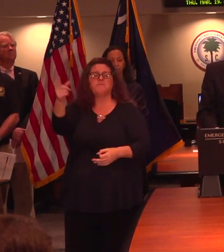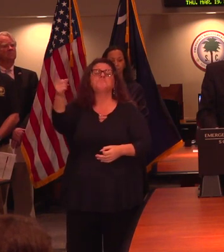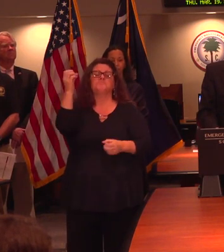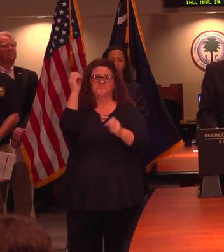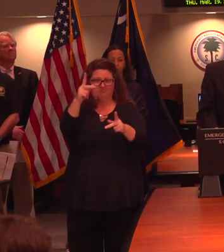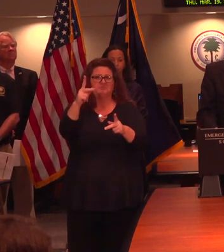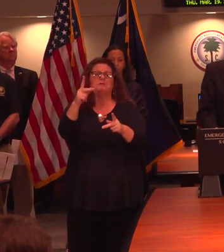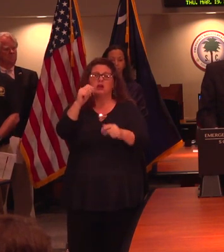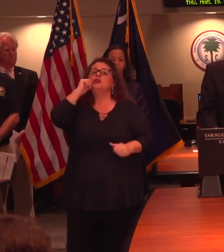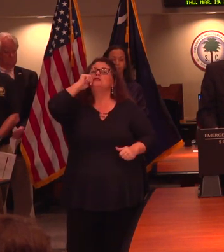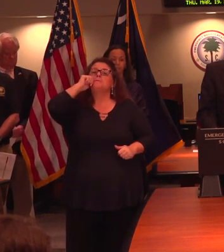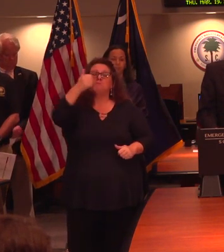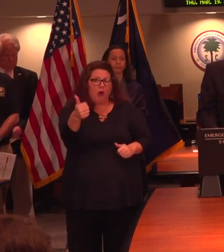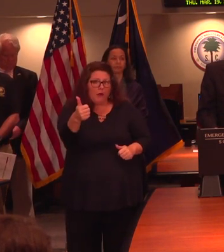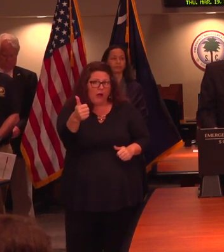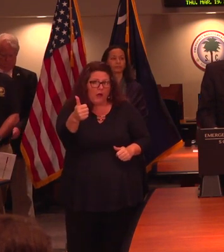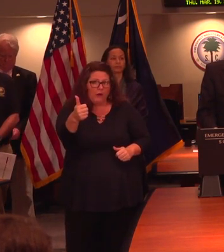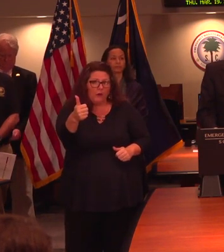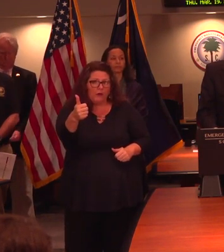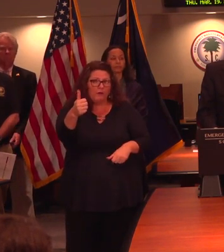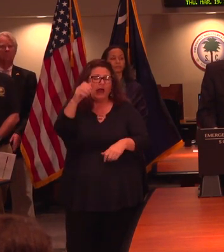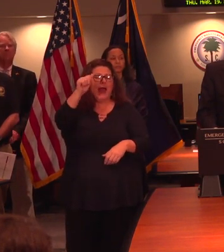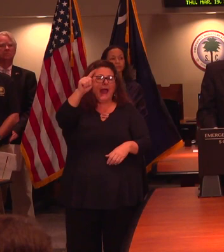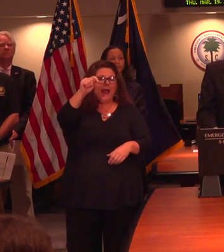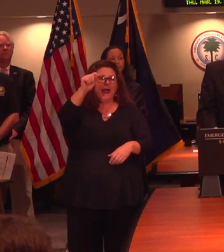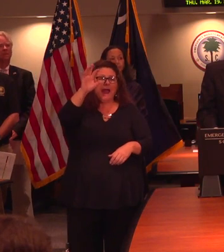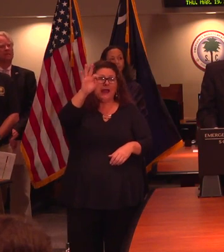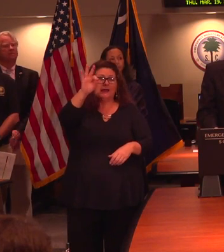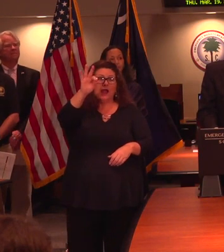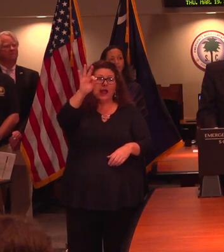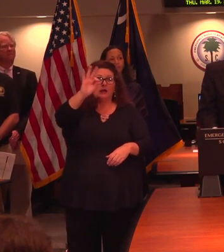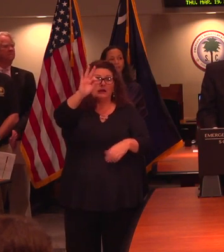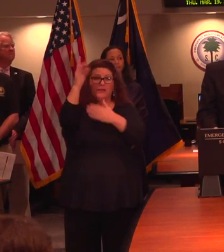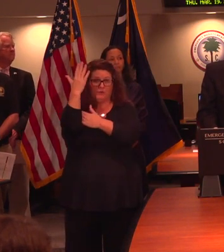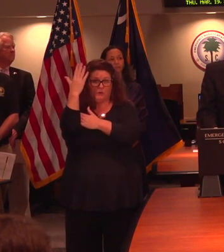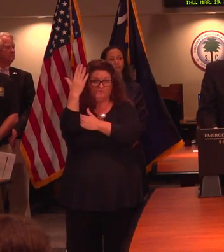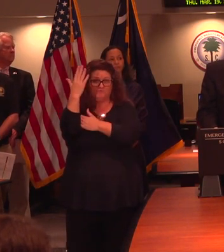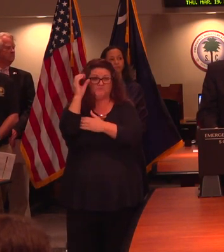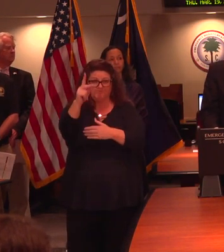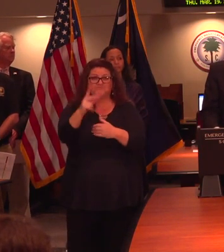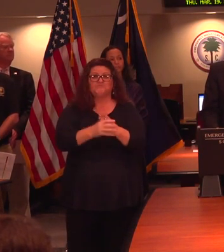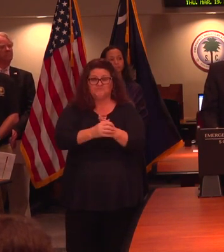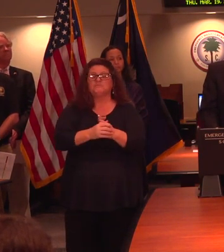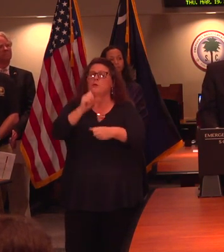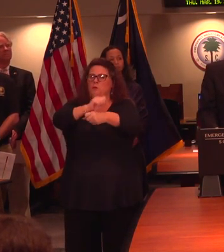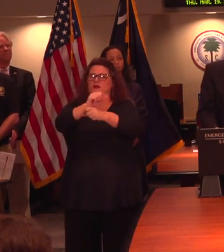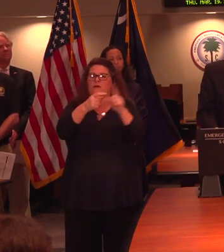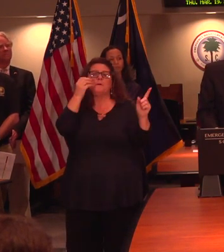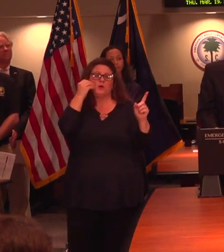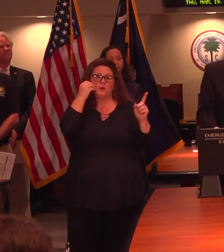they are not essential, they should not come into the office. They can and should work at home. For our public